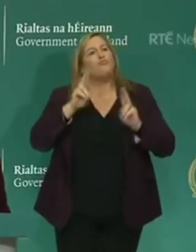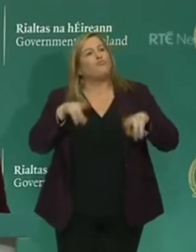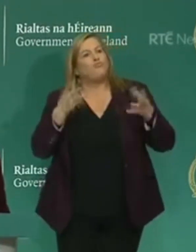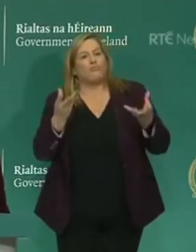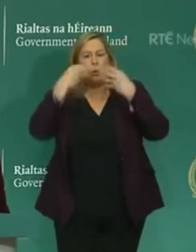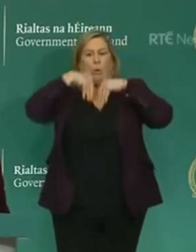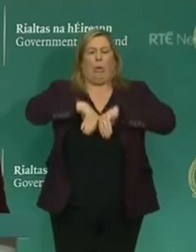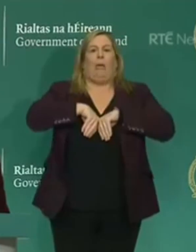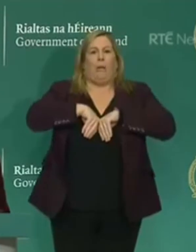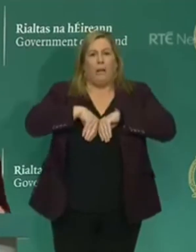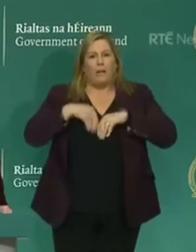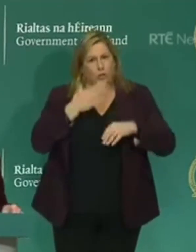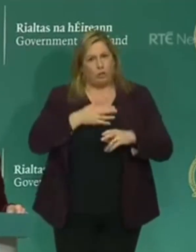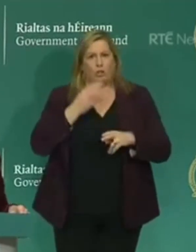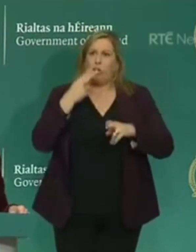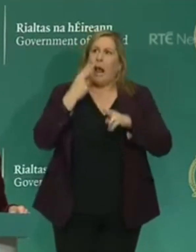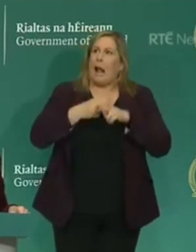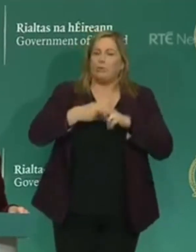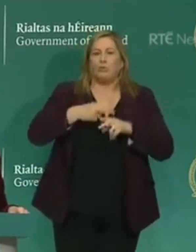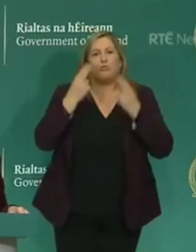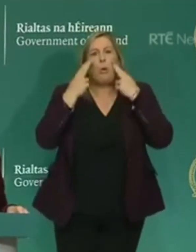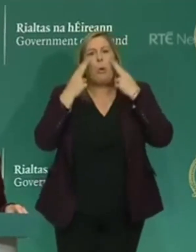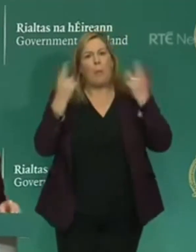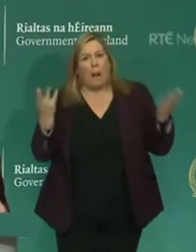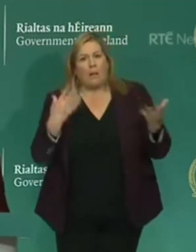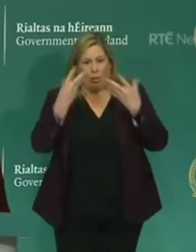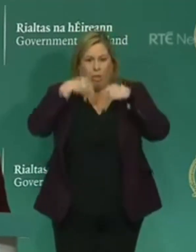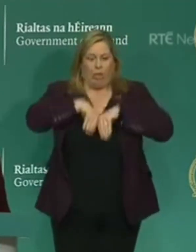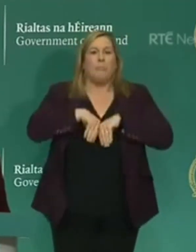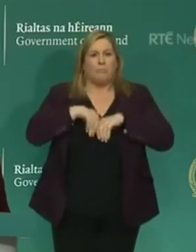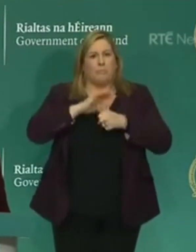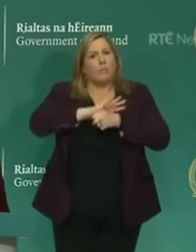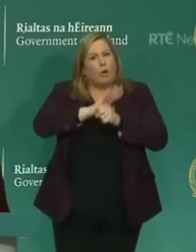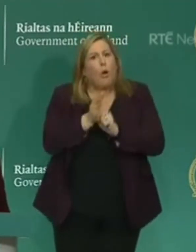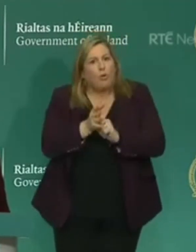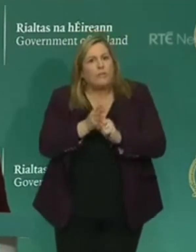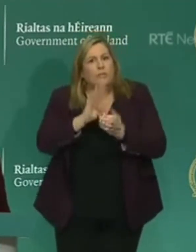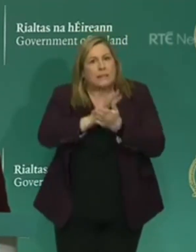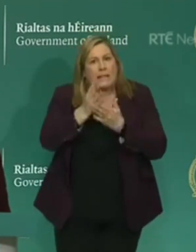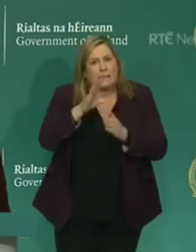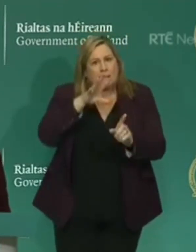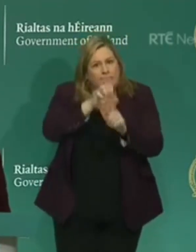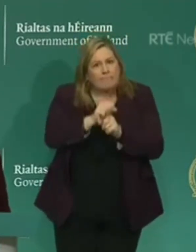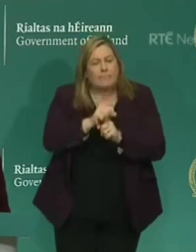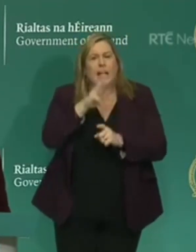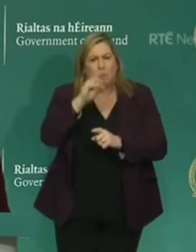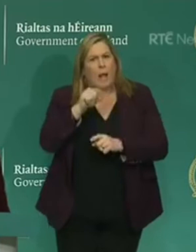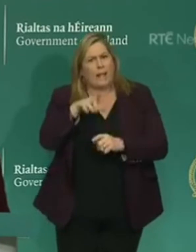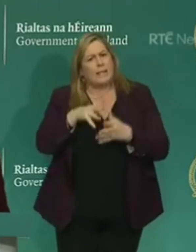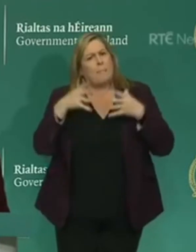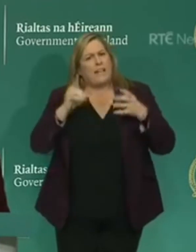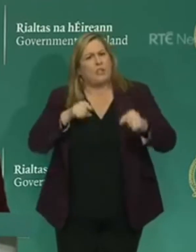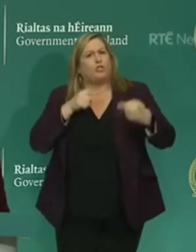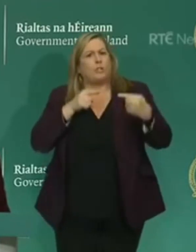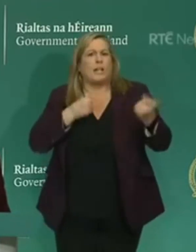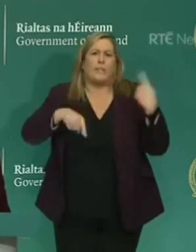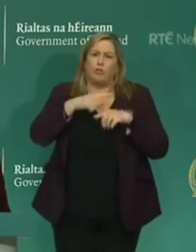are doing so just by going about their daily business. That's what makes this disease so challenging to manage.